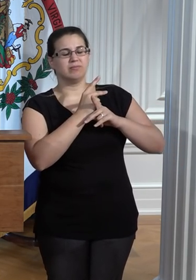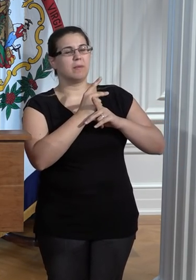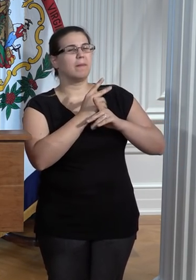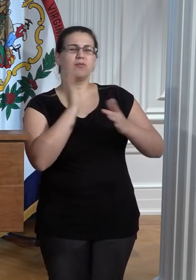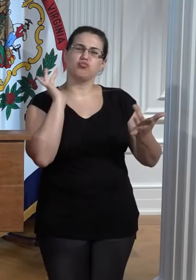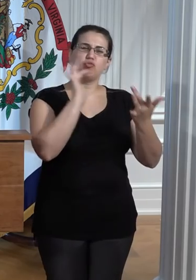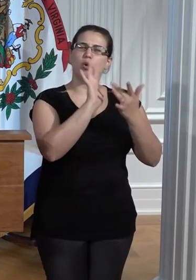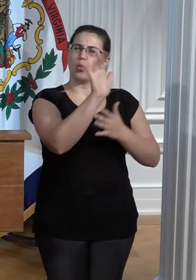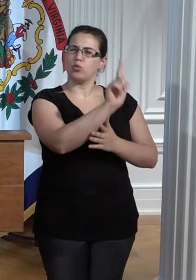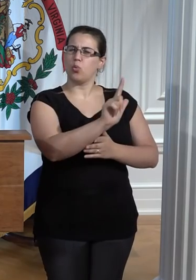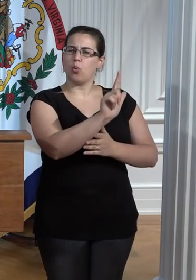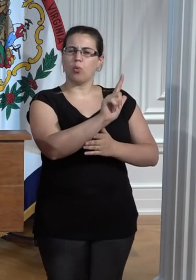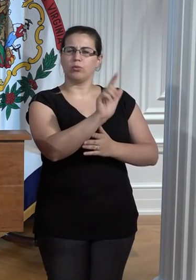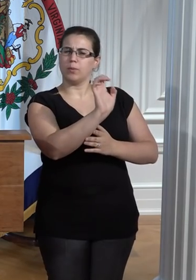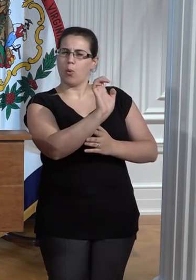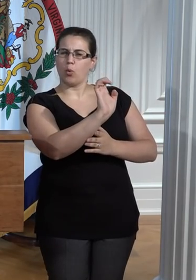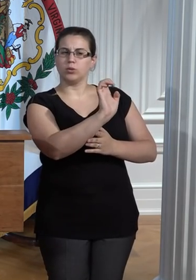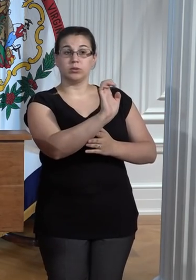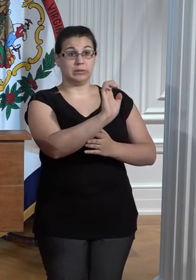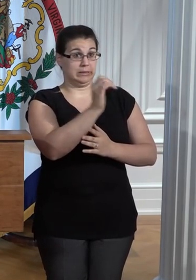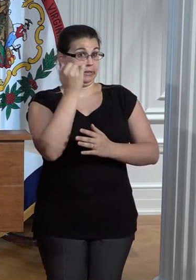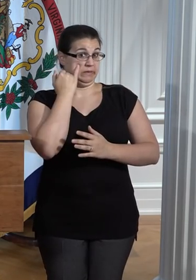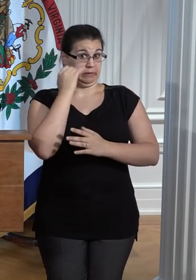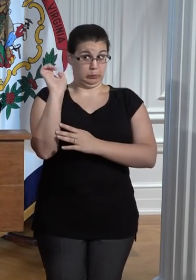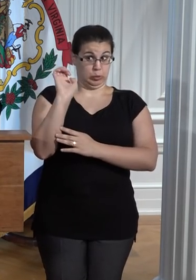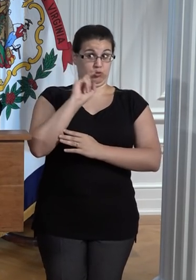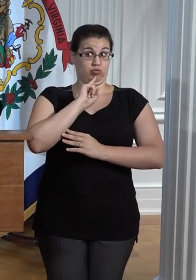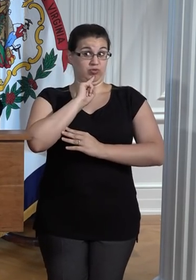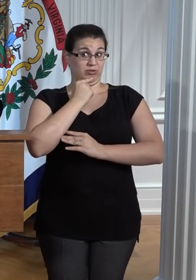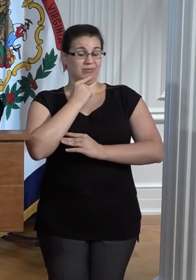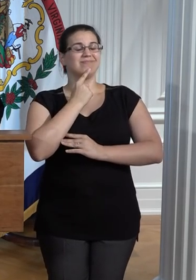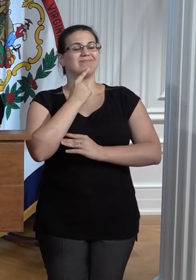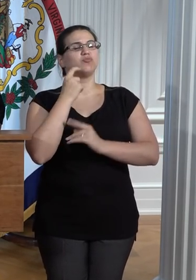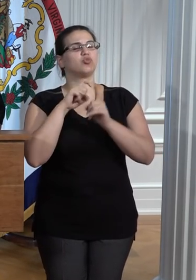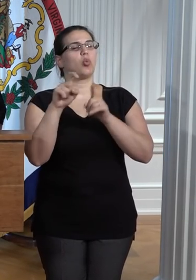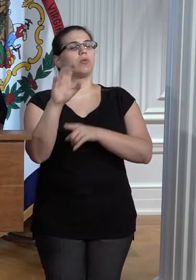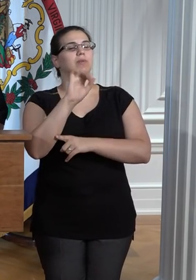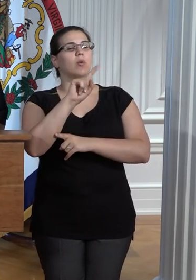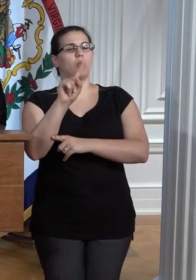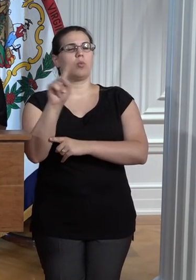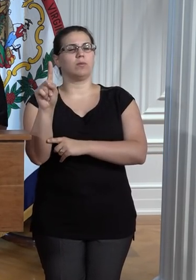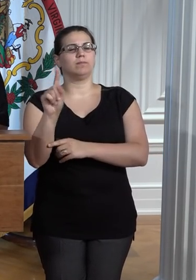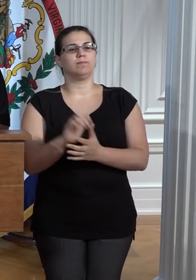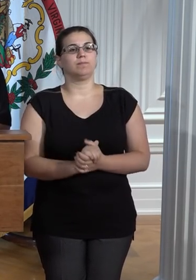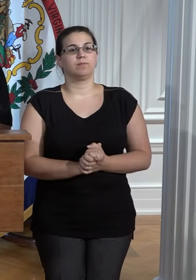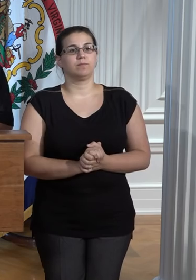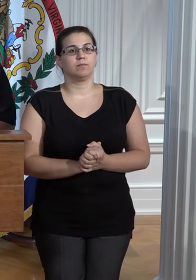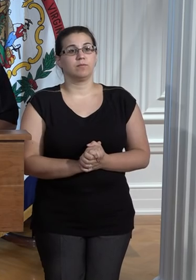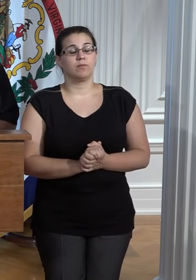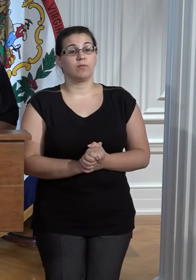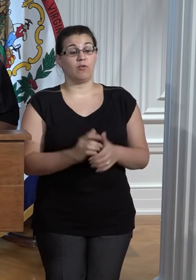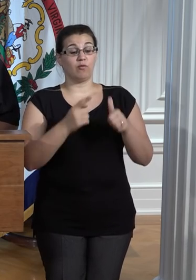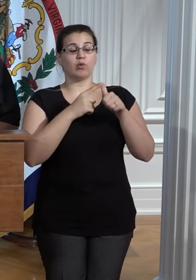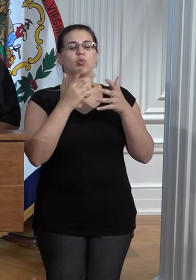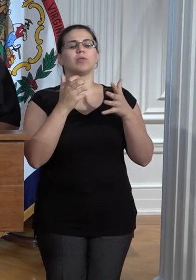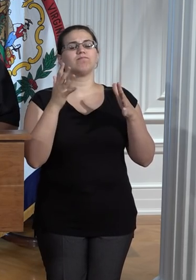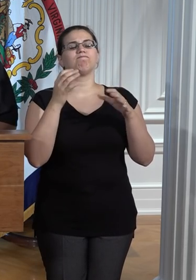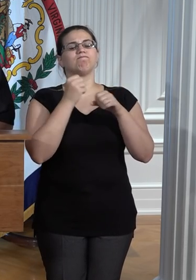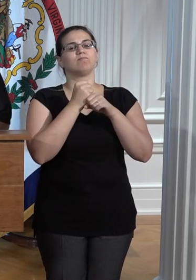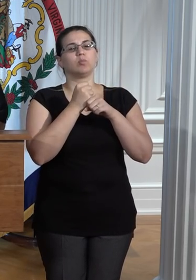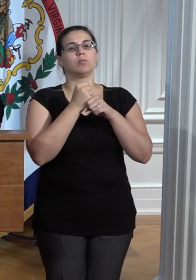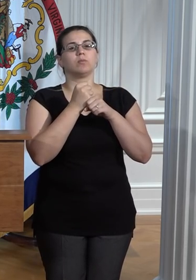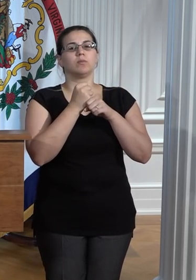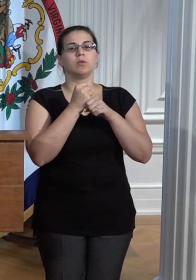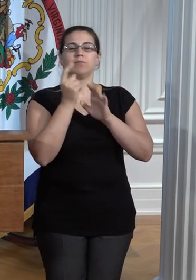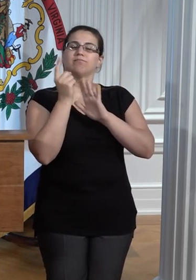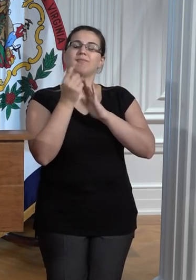If it's an emergency, call 911. Before I get into specifics, I'd like to take a moment to thank our